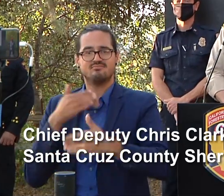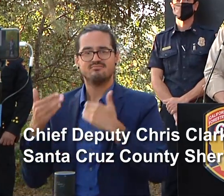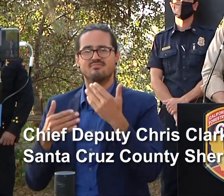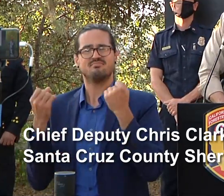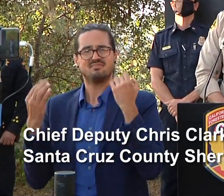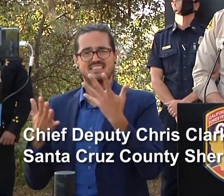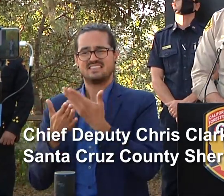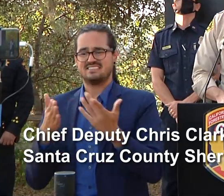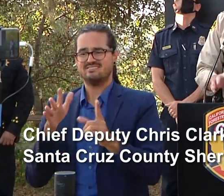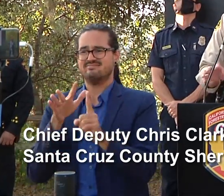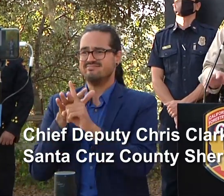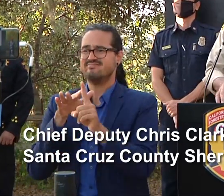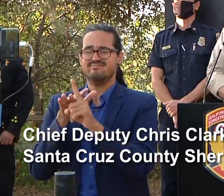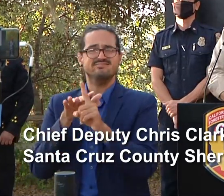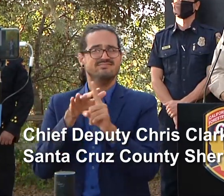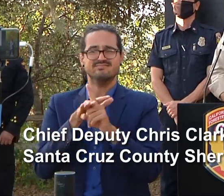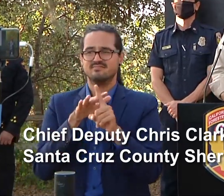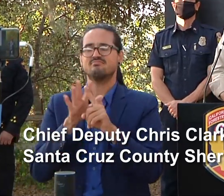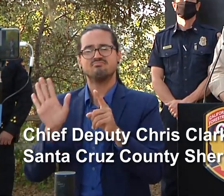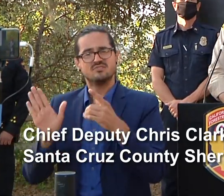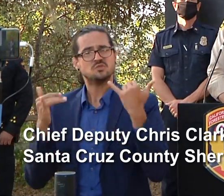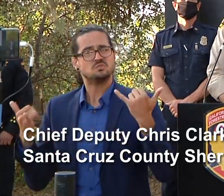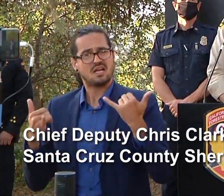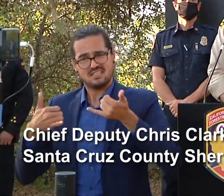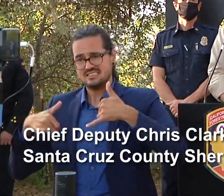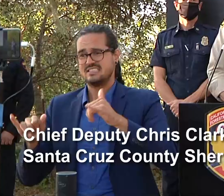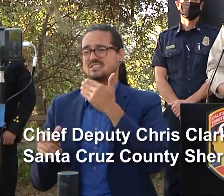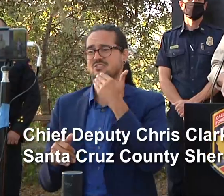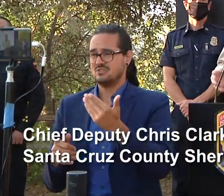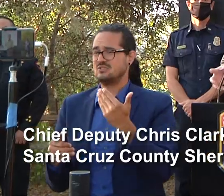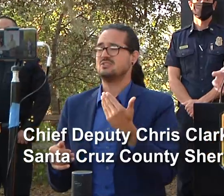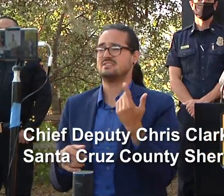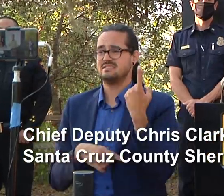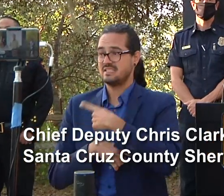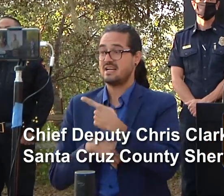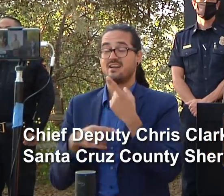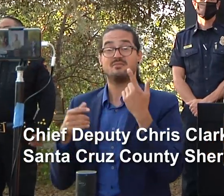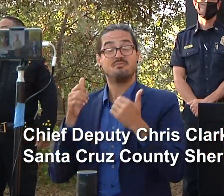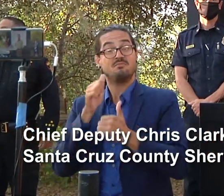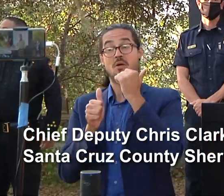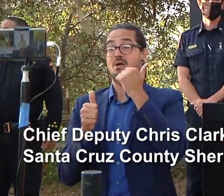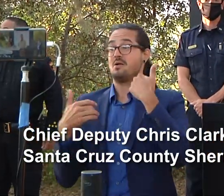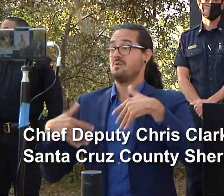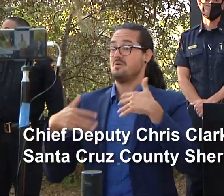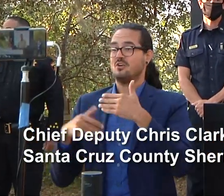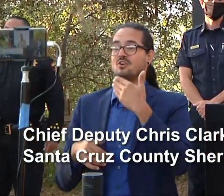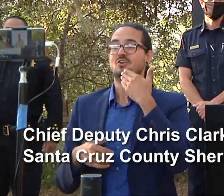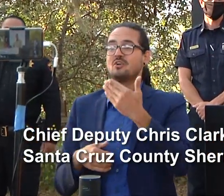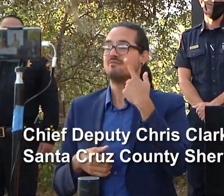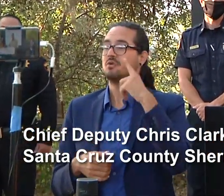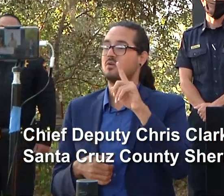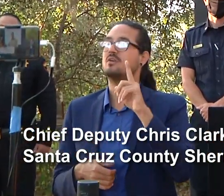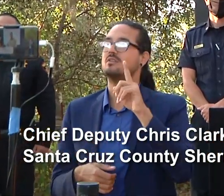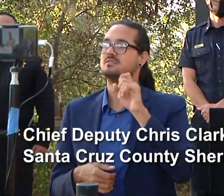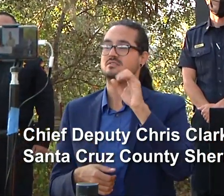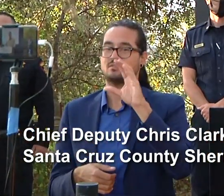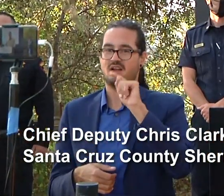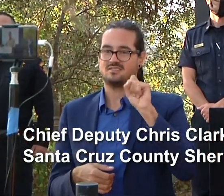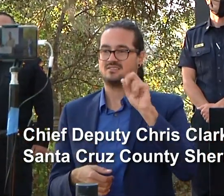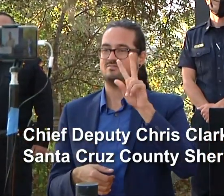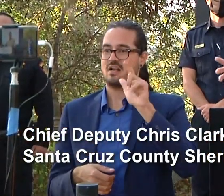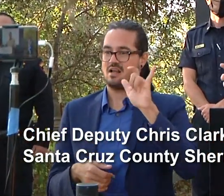today was a good day especially for the folks that lived in the scotts valley area and the unincorporated area scotts valley got to go home today and so those